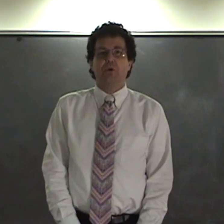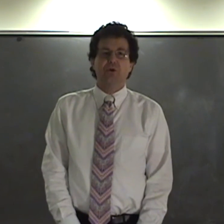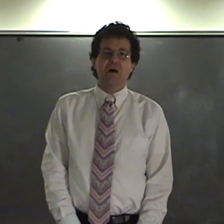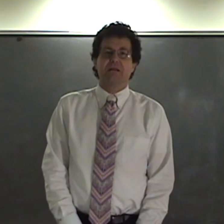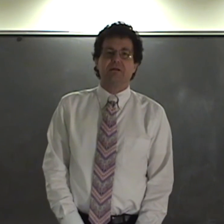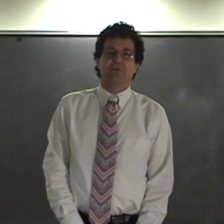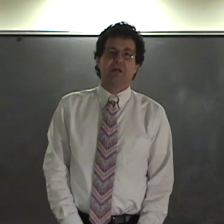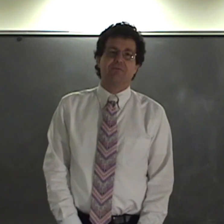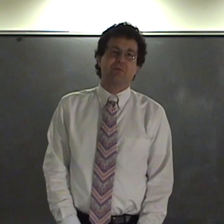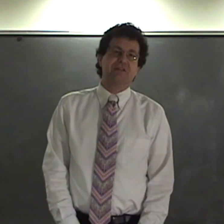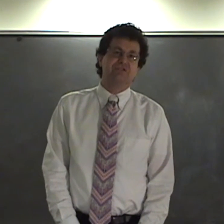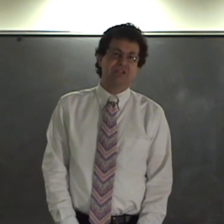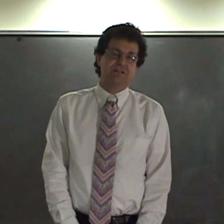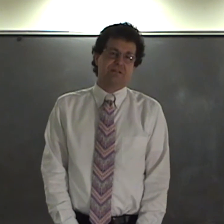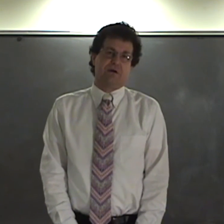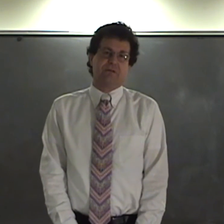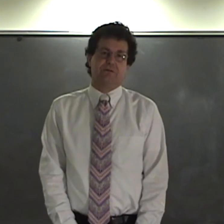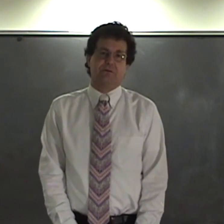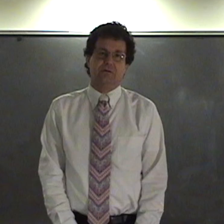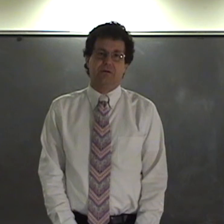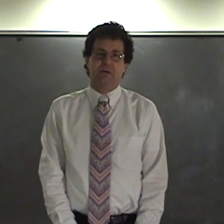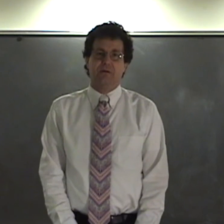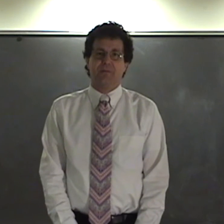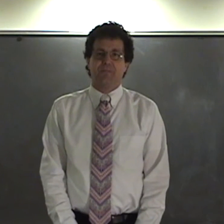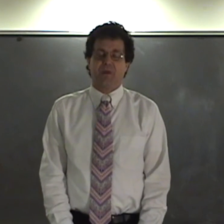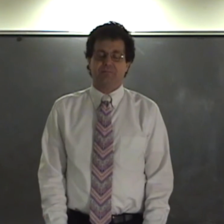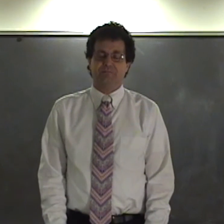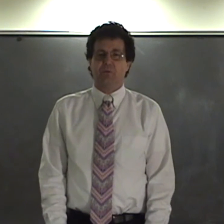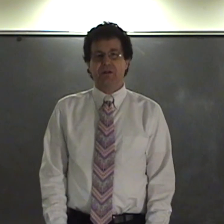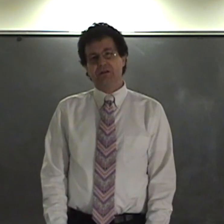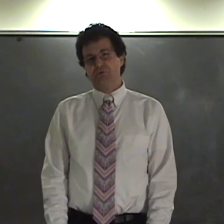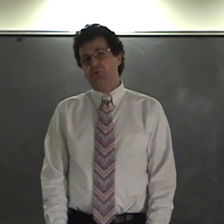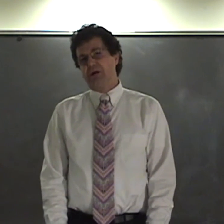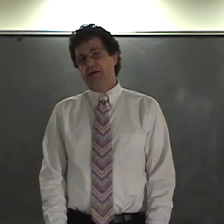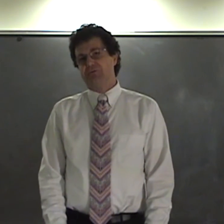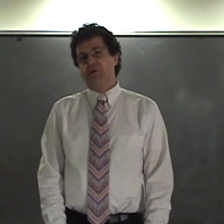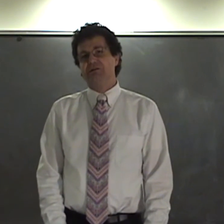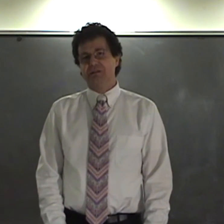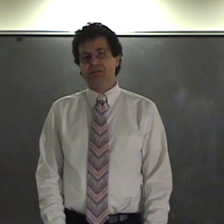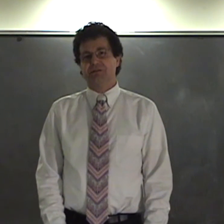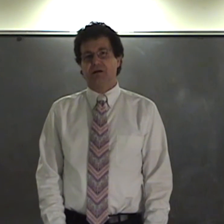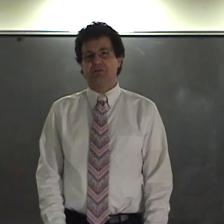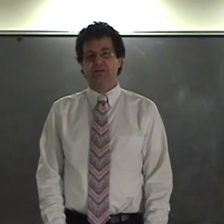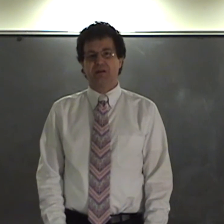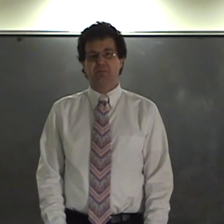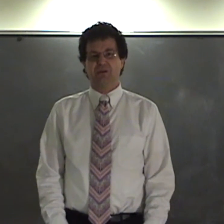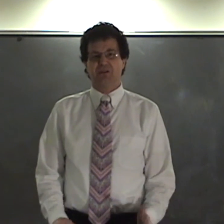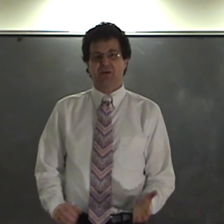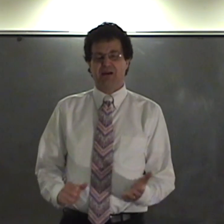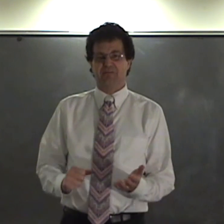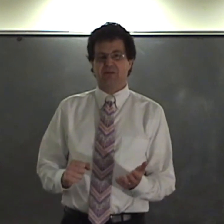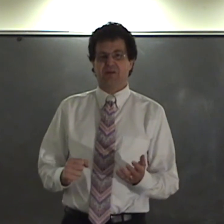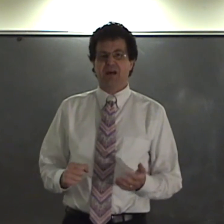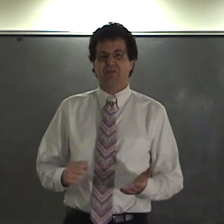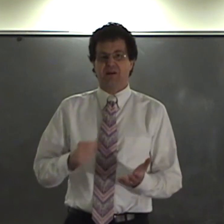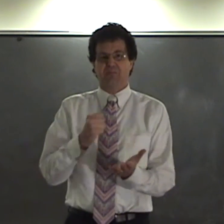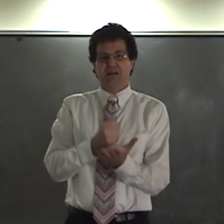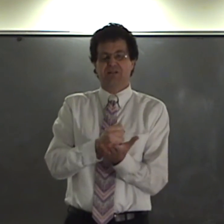You want to live your life the way Jesus taught you. When you live your life the way Jesus taught you, it's like building your life on a big,